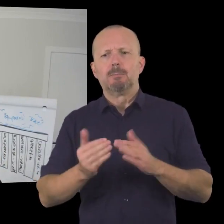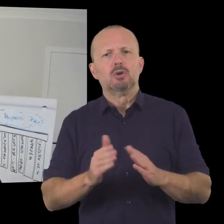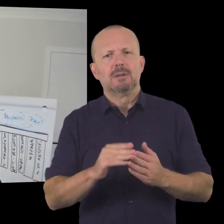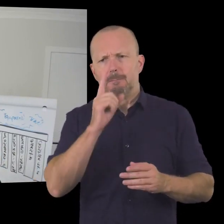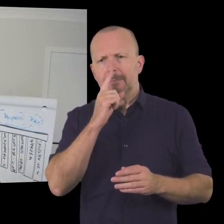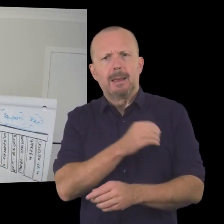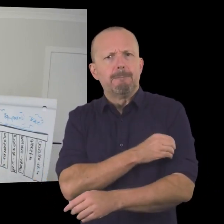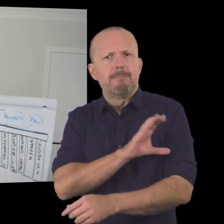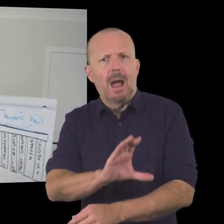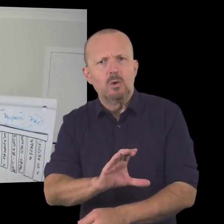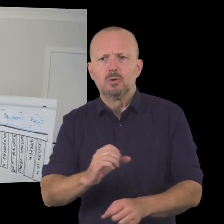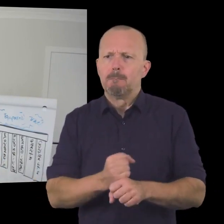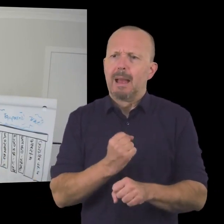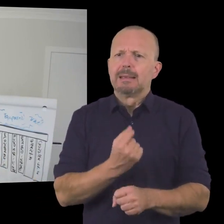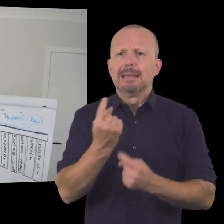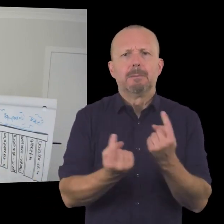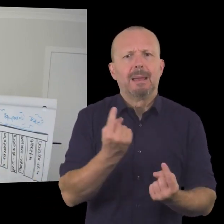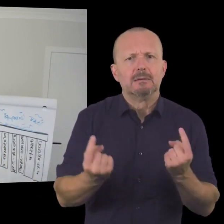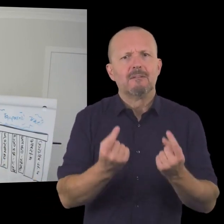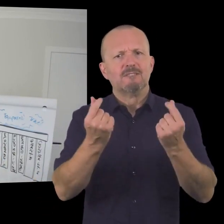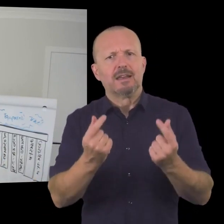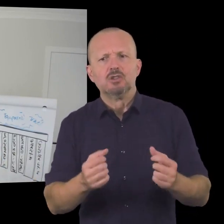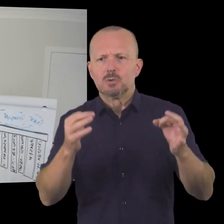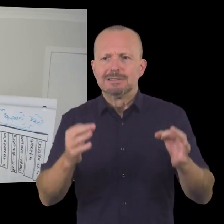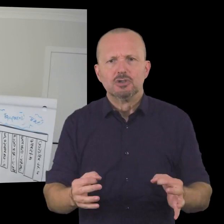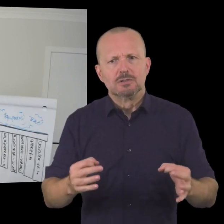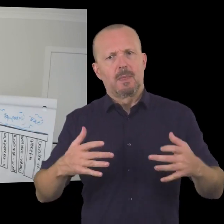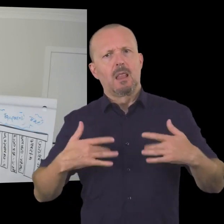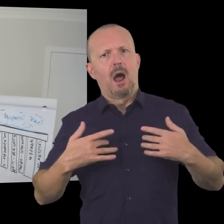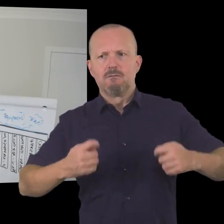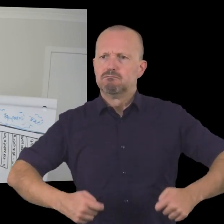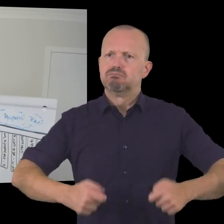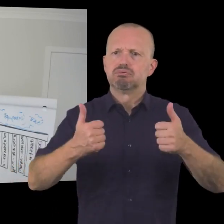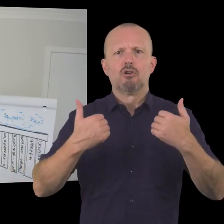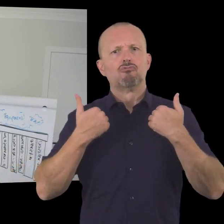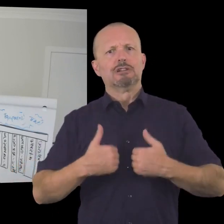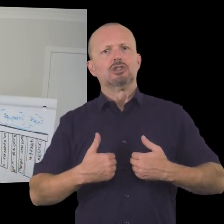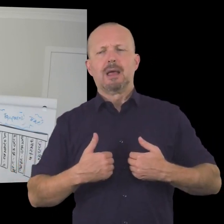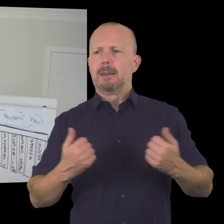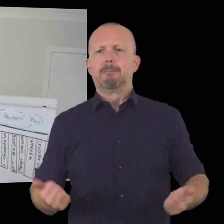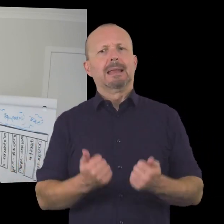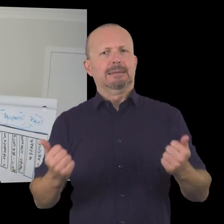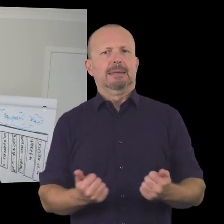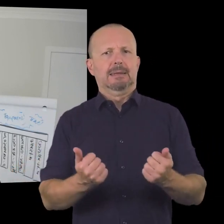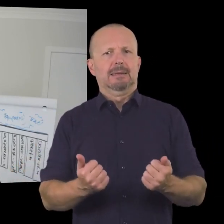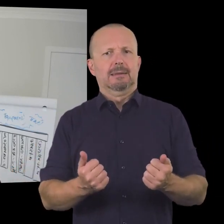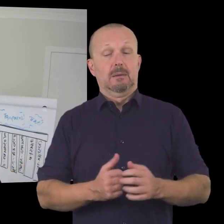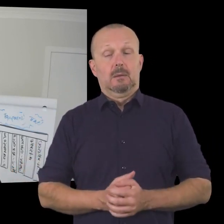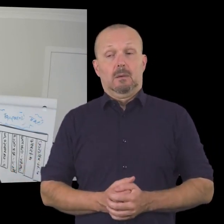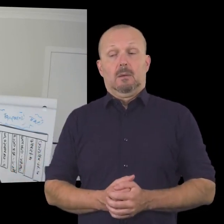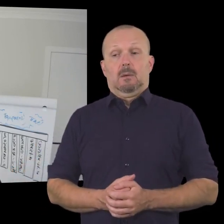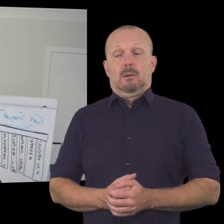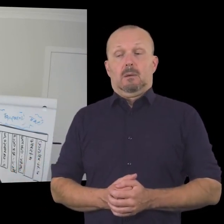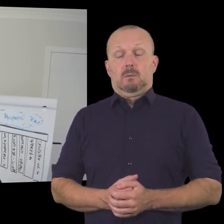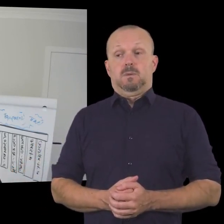to create a community where people were empowered to make sound financial decisions and could live a life of abundance and prosperity so it's quite